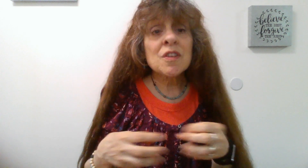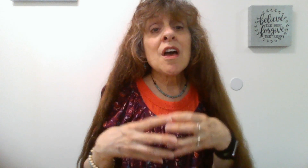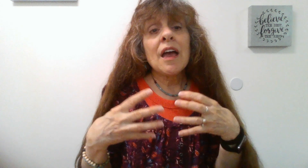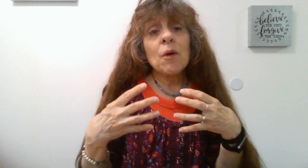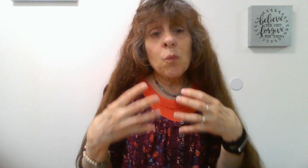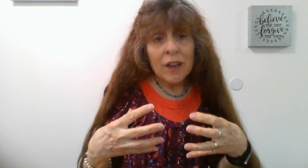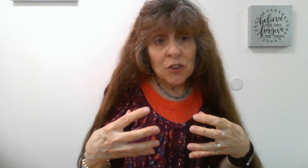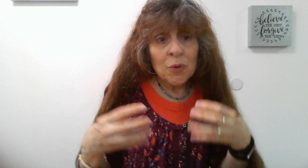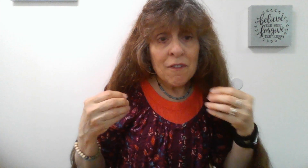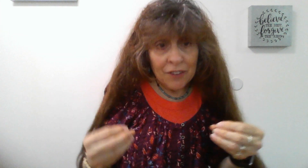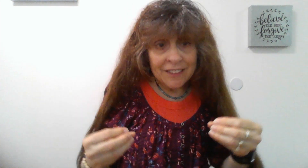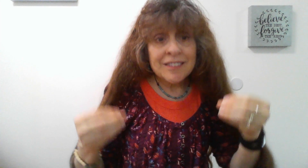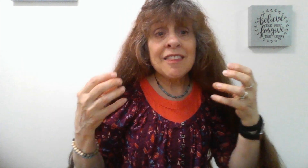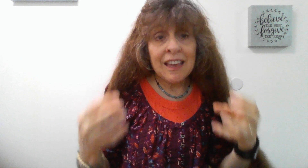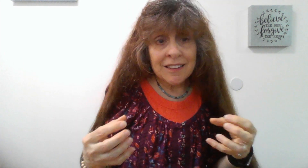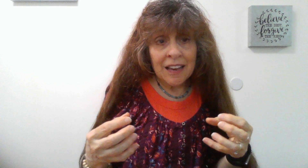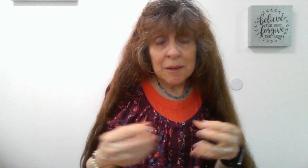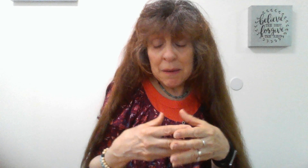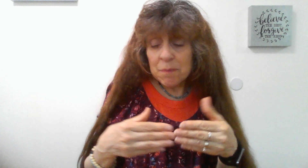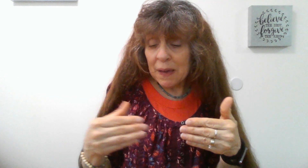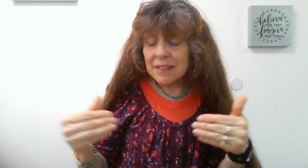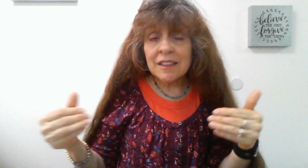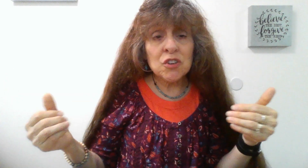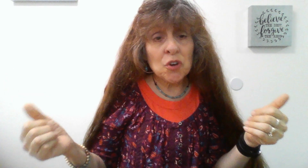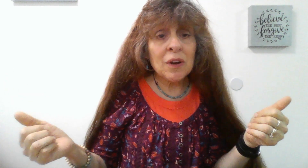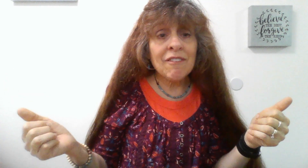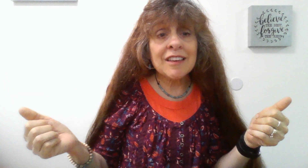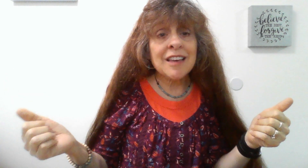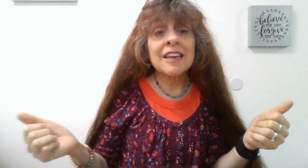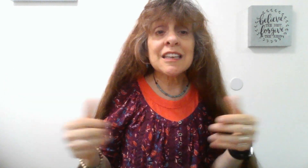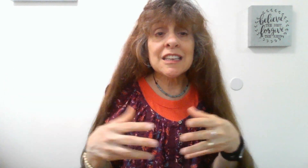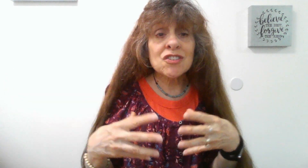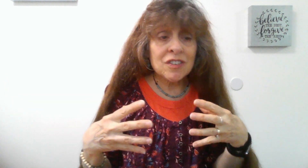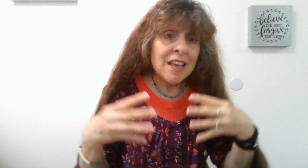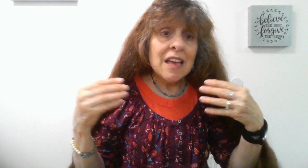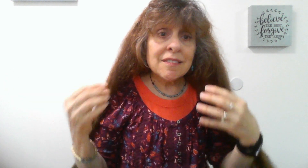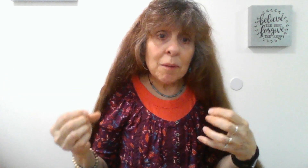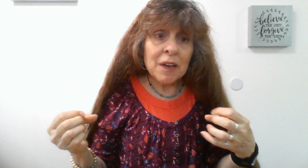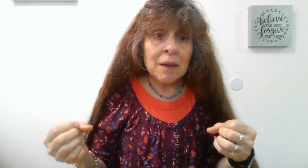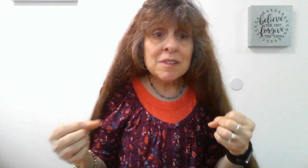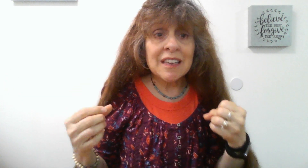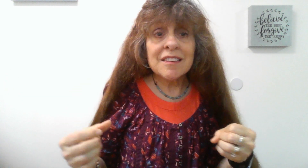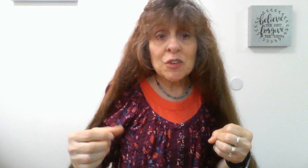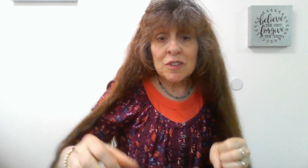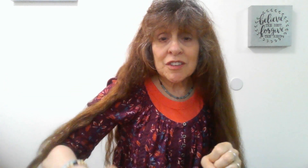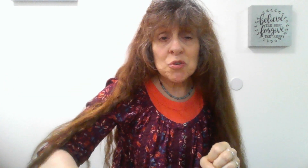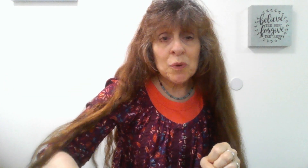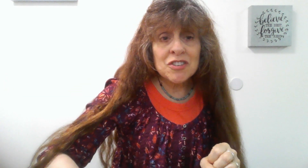when you face that anxiety. Maybe basically you don't have anxiety and it's just sometimes in certain situations,